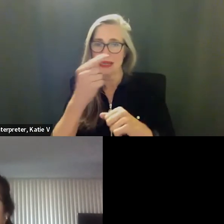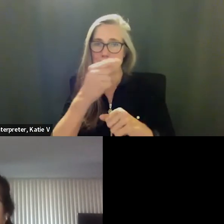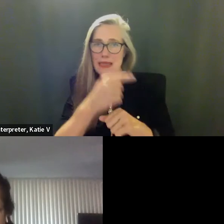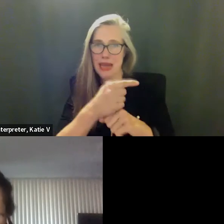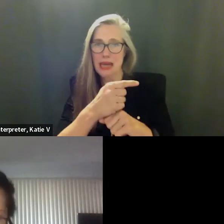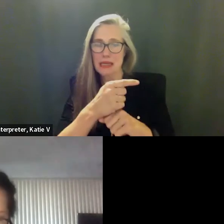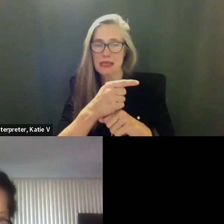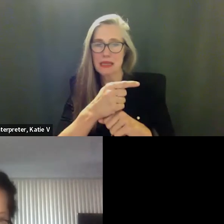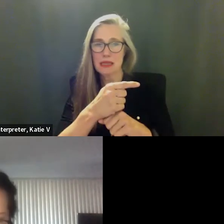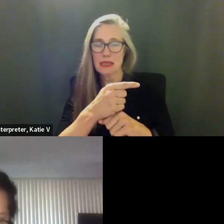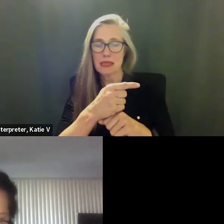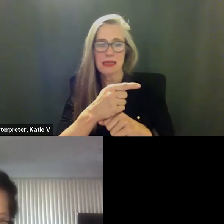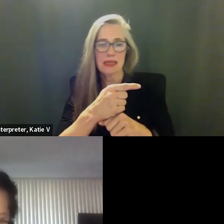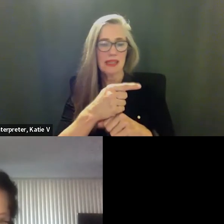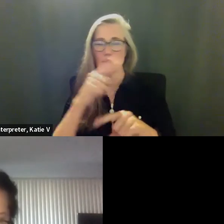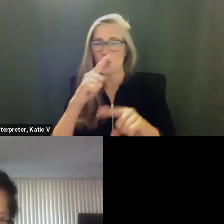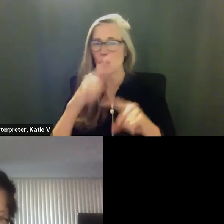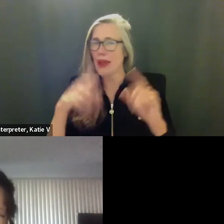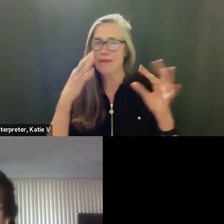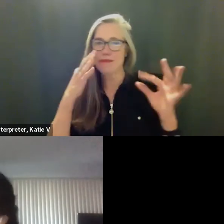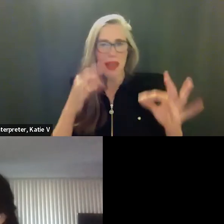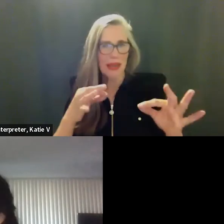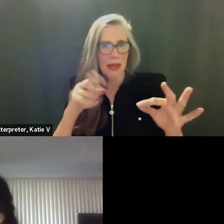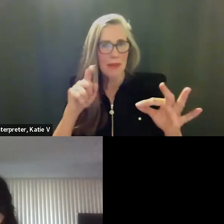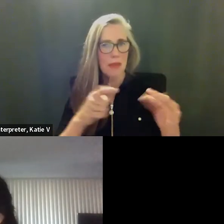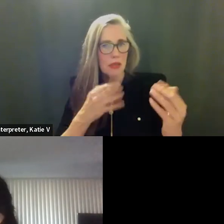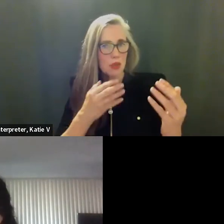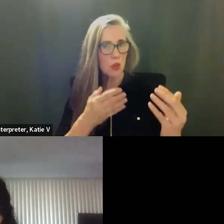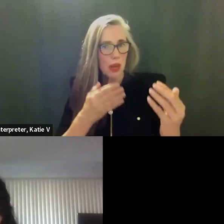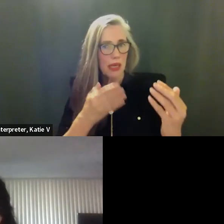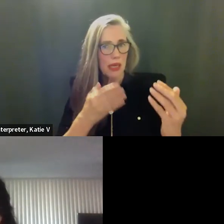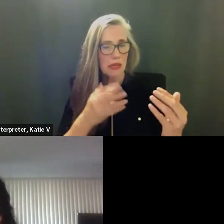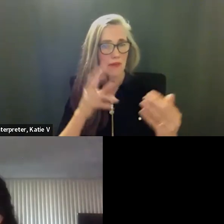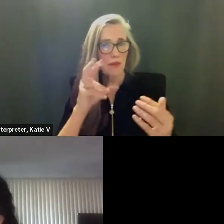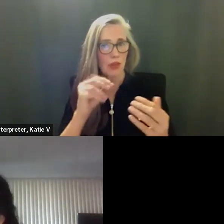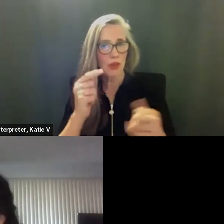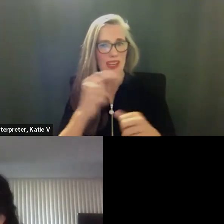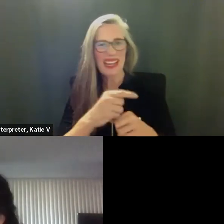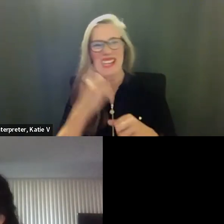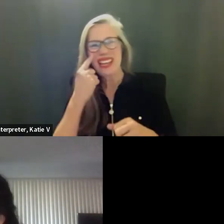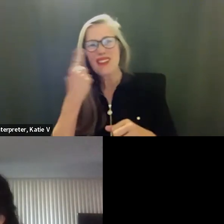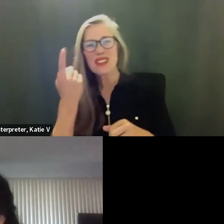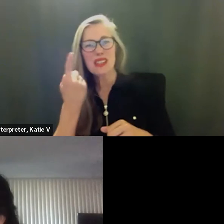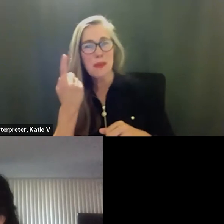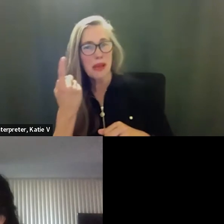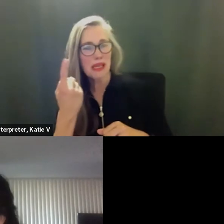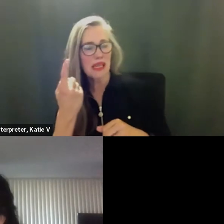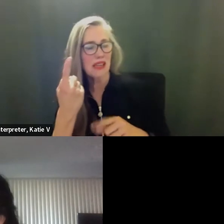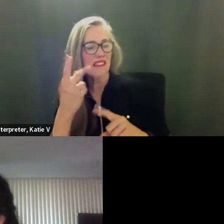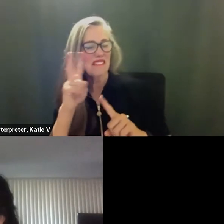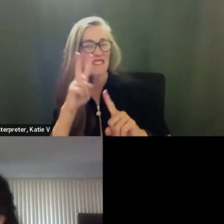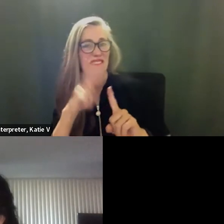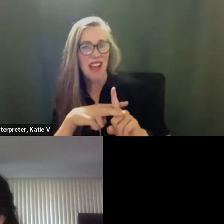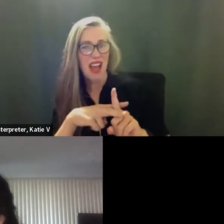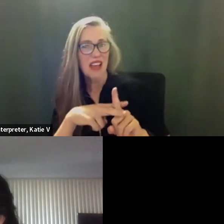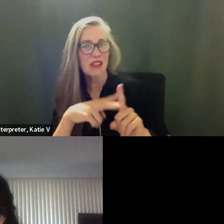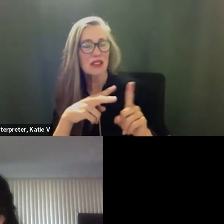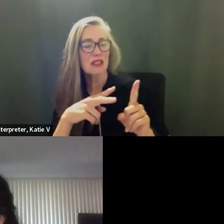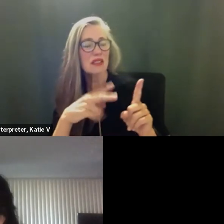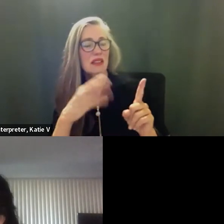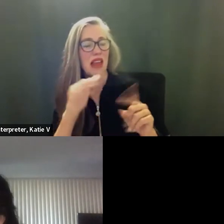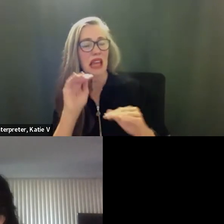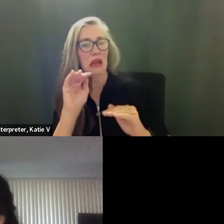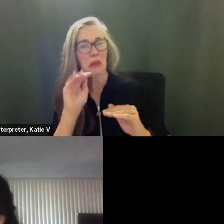before we can make it finalized because if there's a filing of a petition uh then then we would have to go through that process